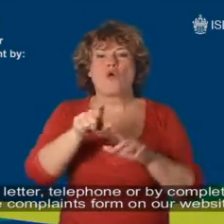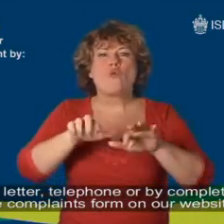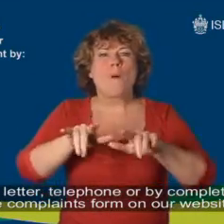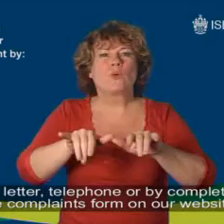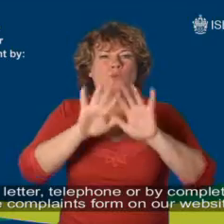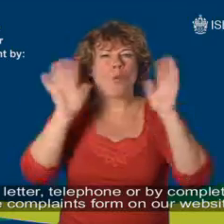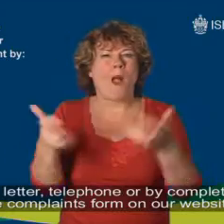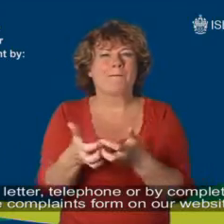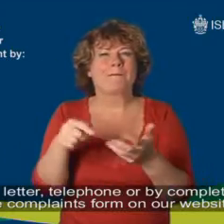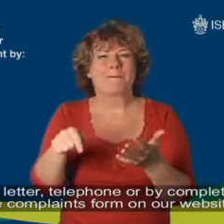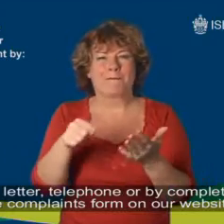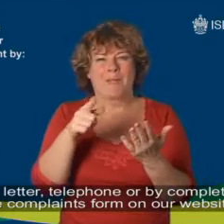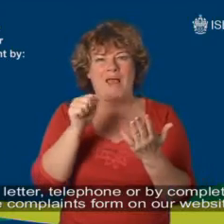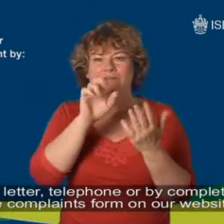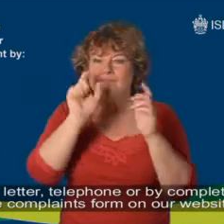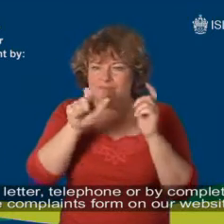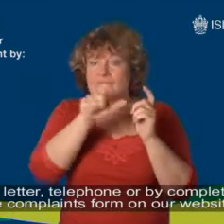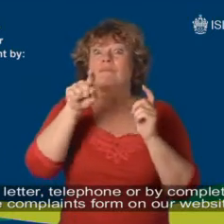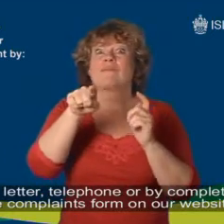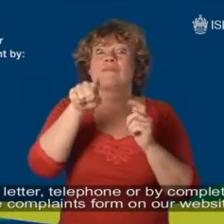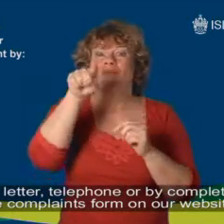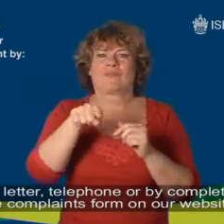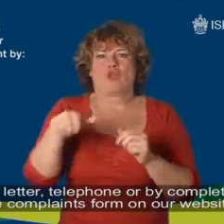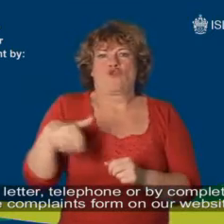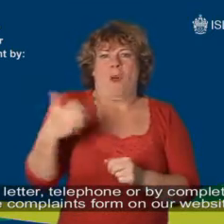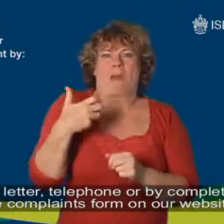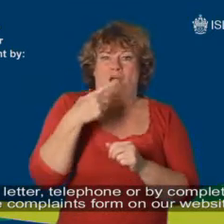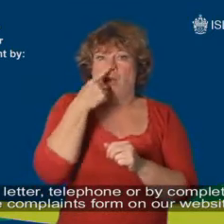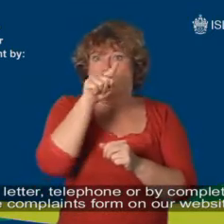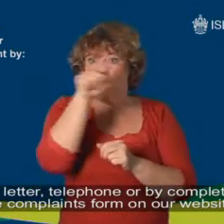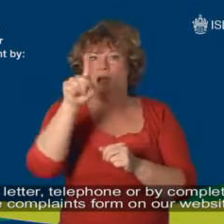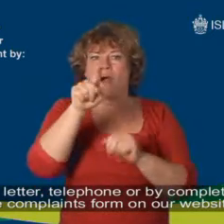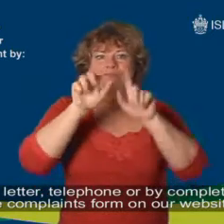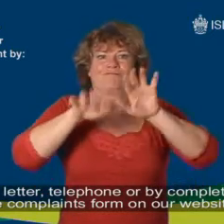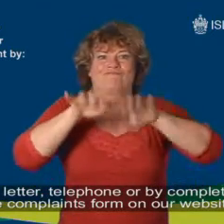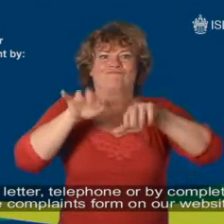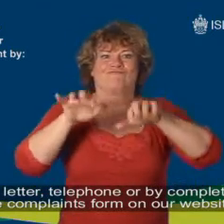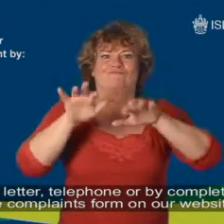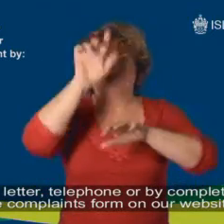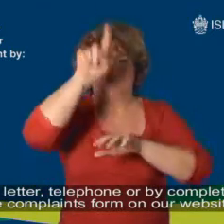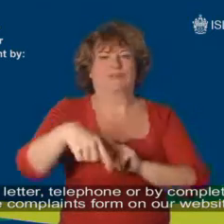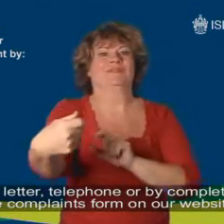Telephone. Or by completing the online complaints form on our website.